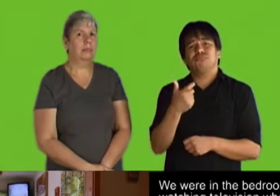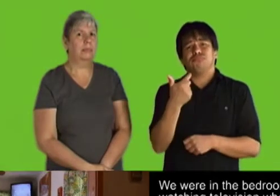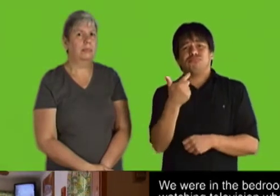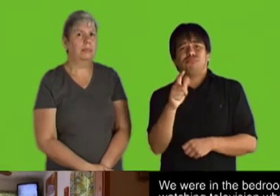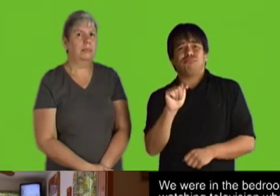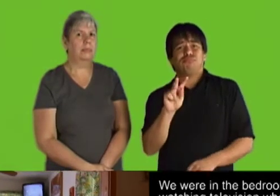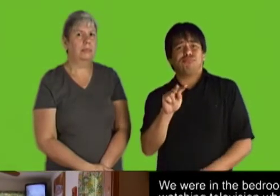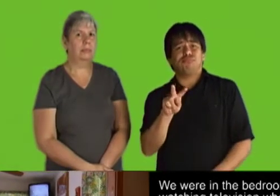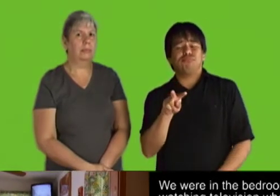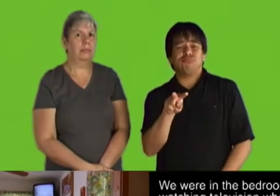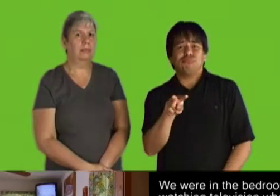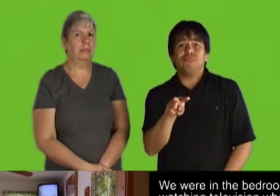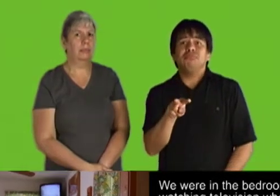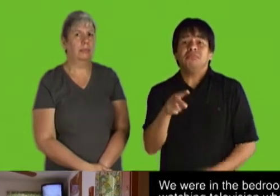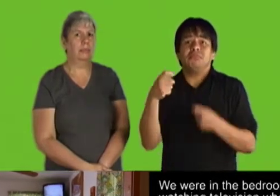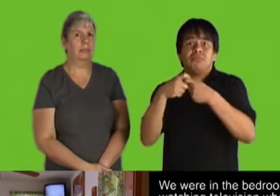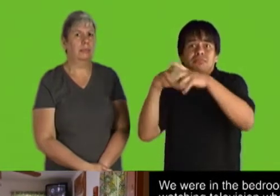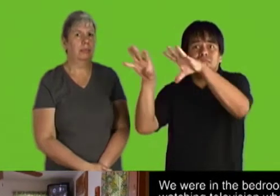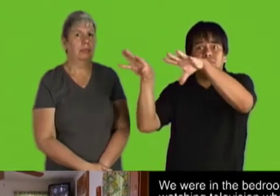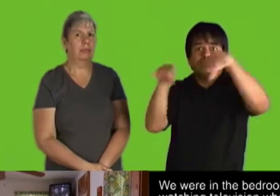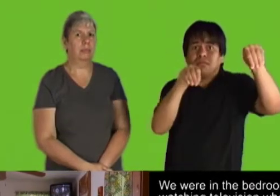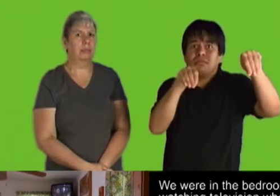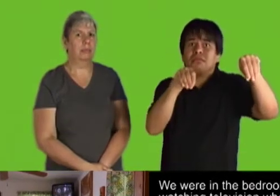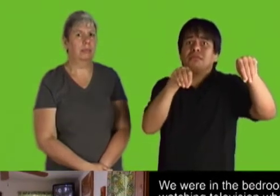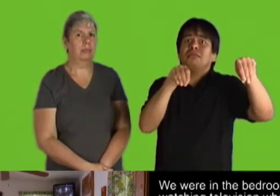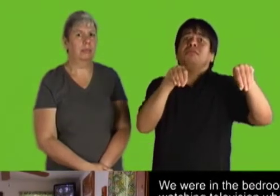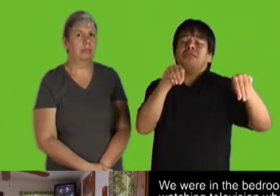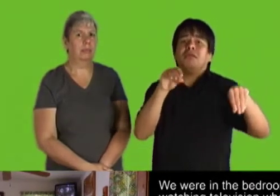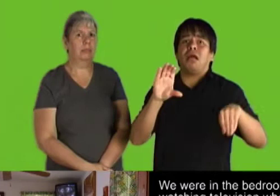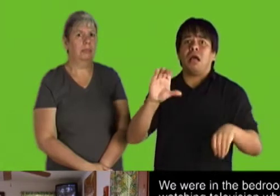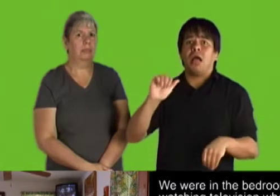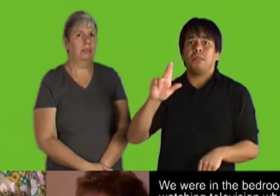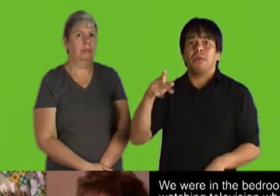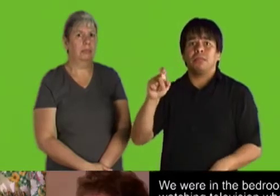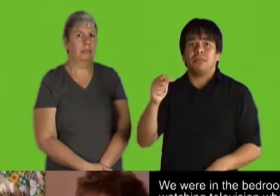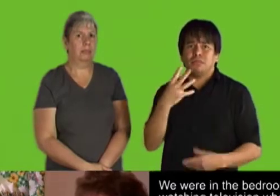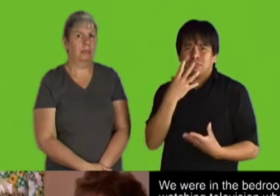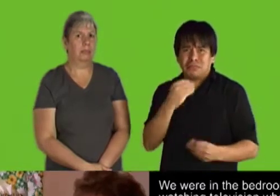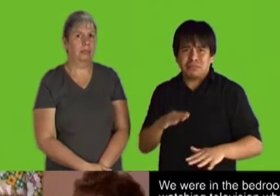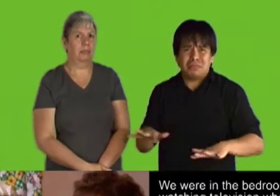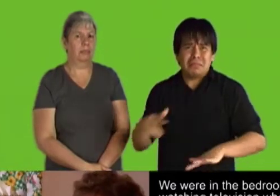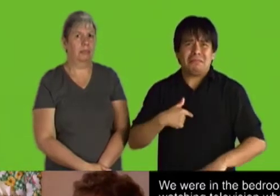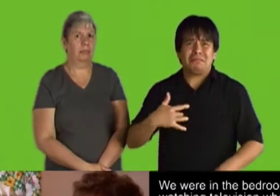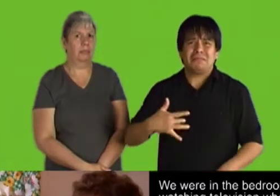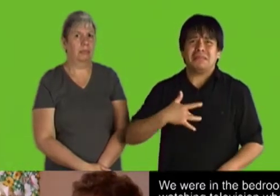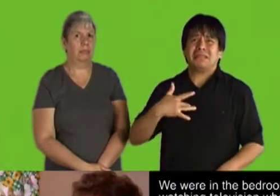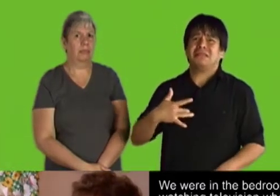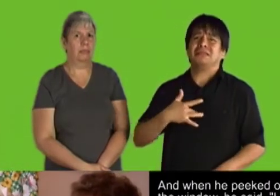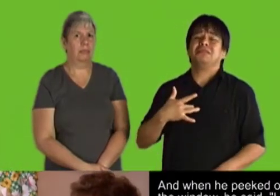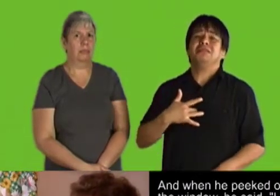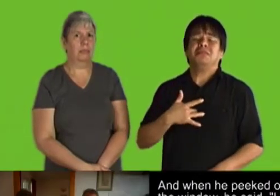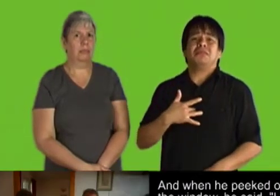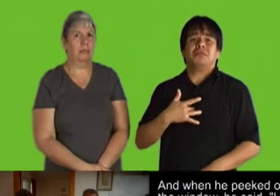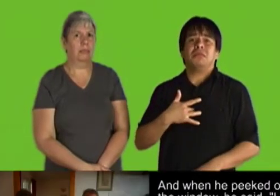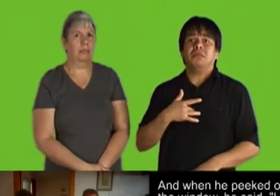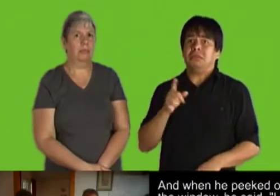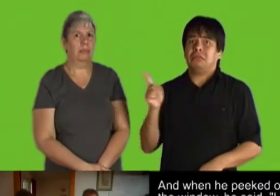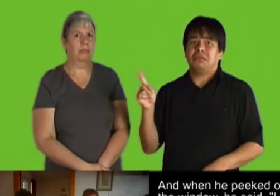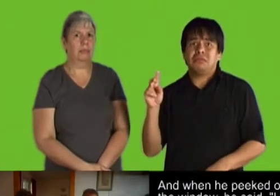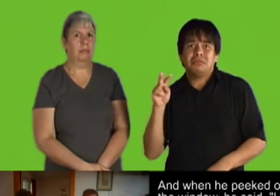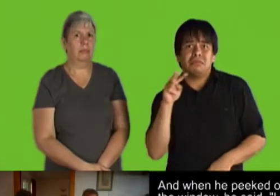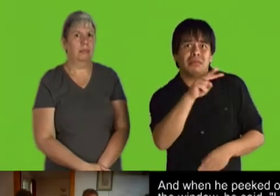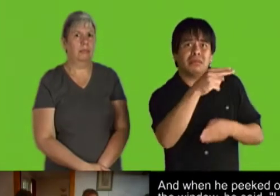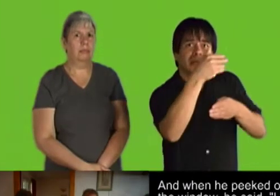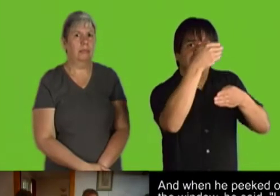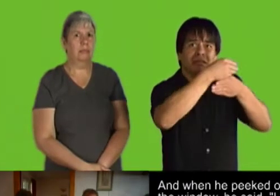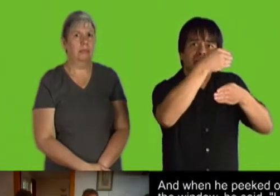We were in the bedroom watching television when all of a sudden the power went out. I felt the carpet and it was wet. And when he peeked out